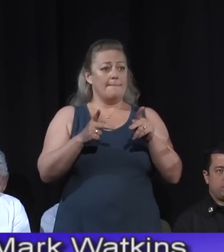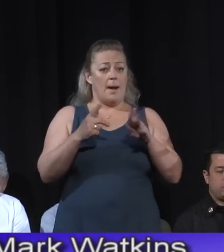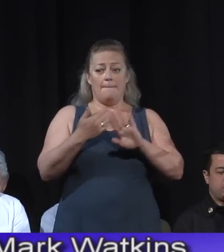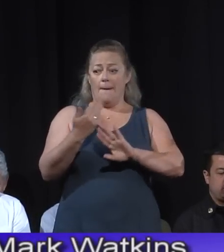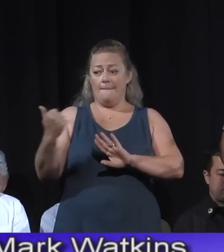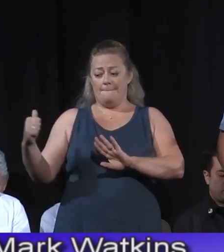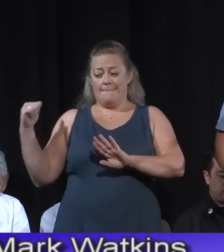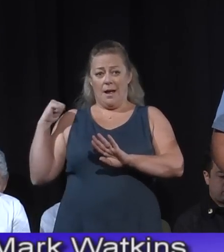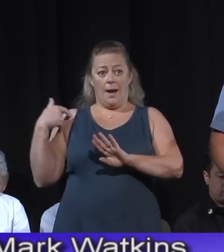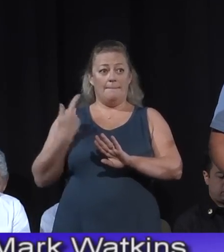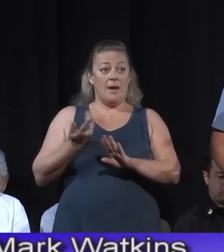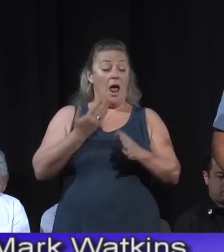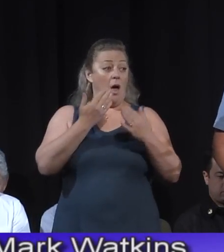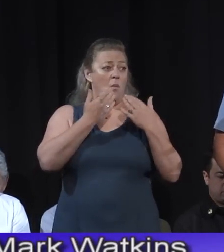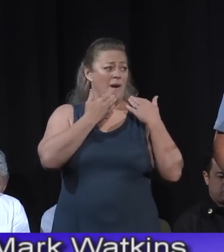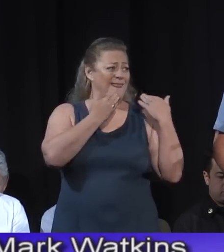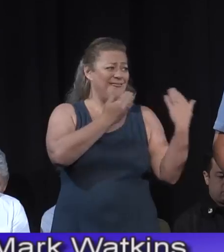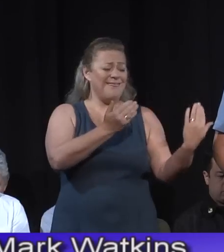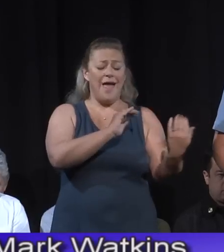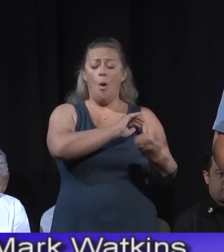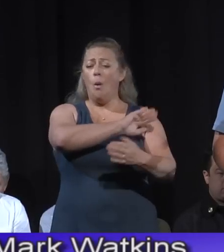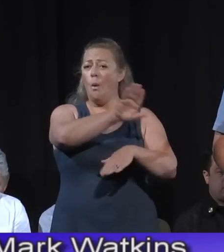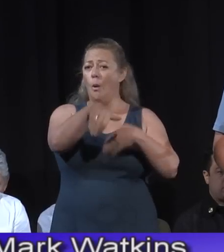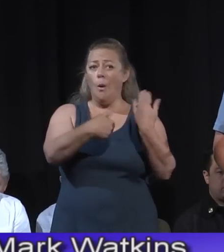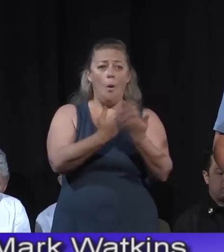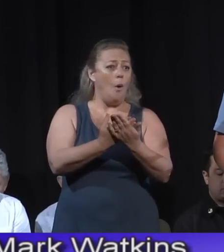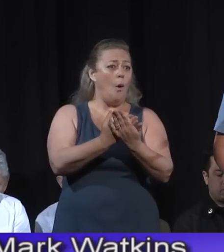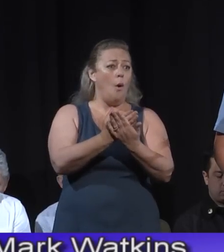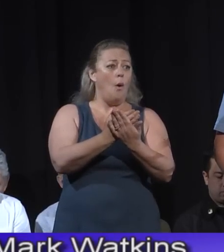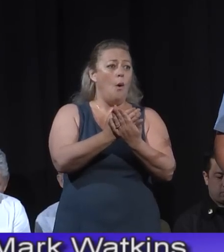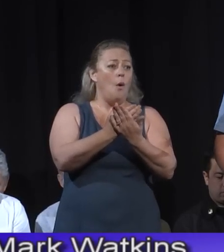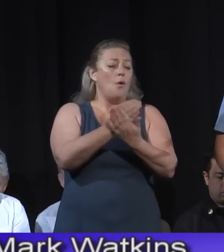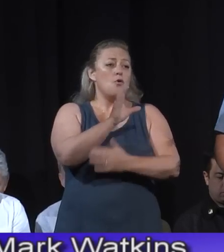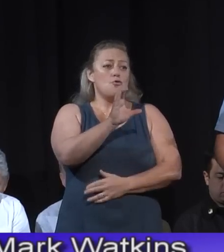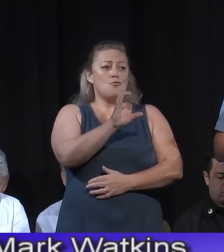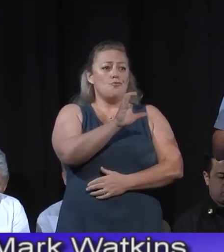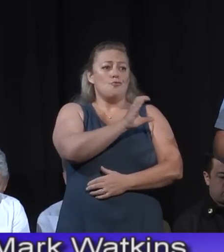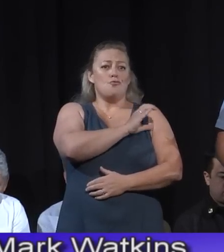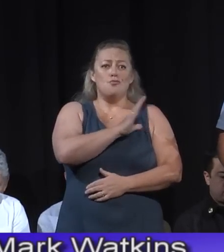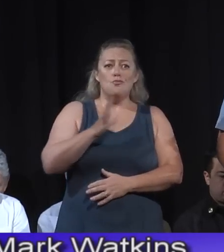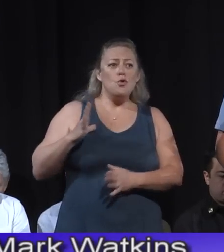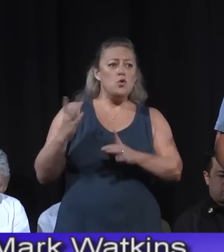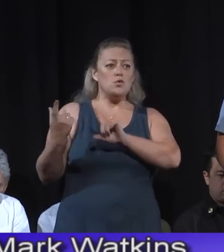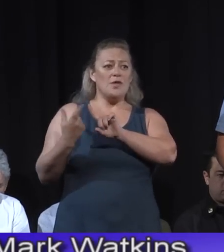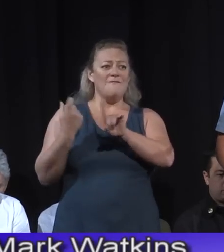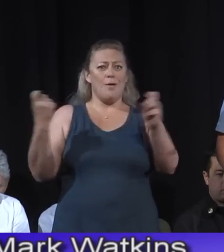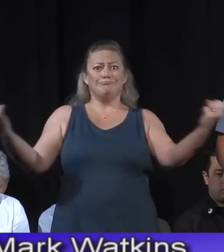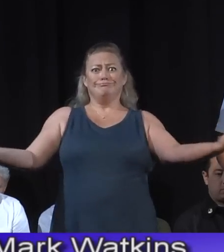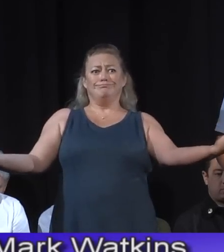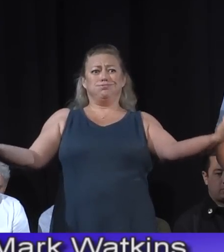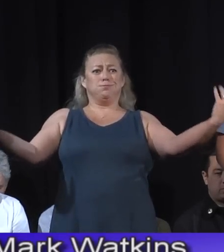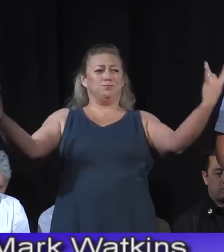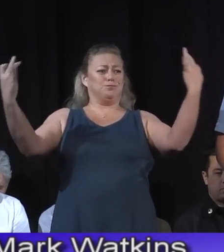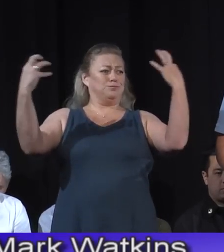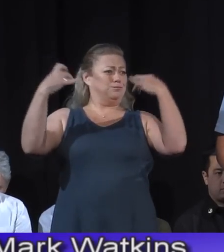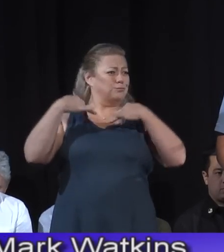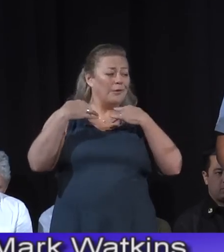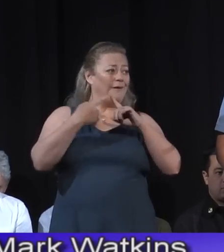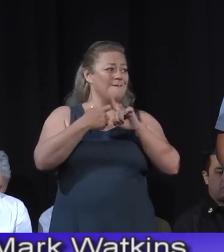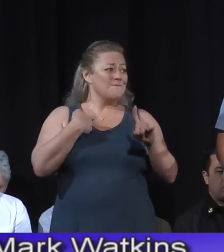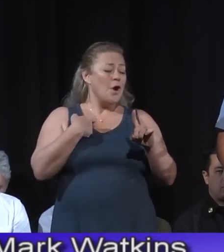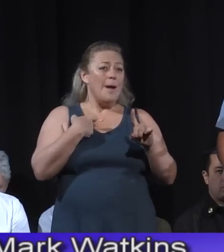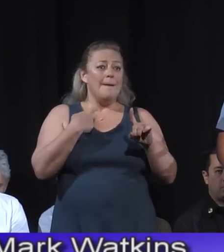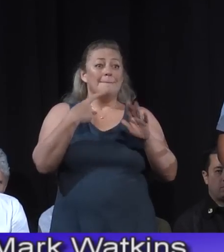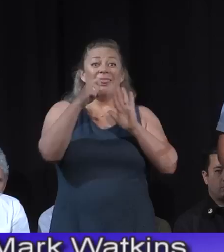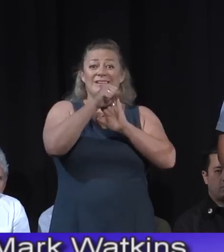to all of the crews literally from across the state, from across the western United States. If you've been out, there are fire trucks here from literally